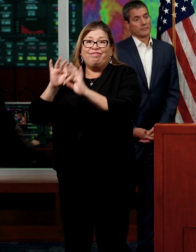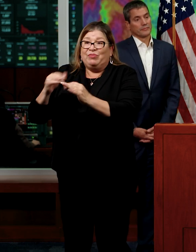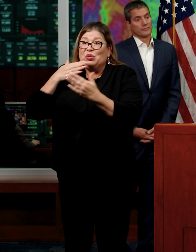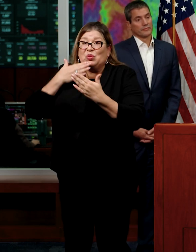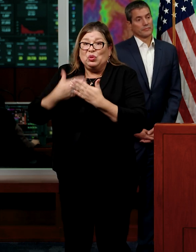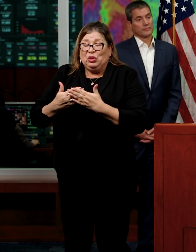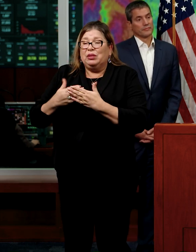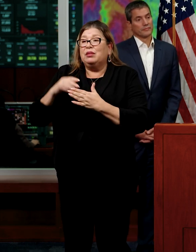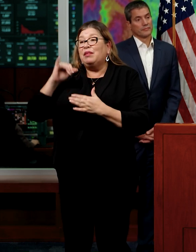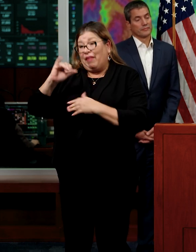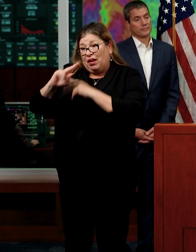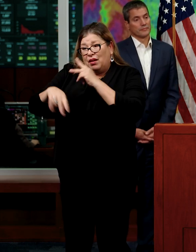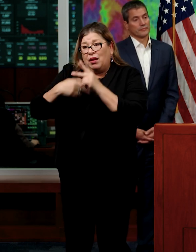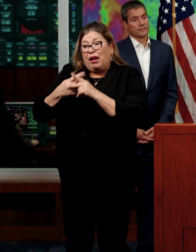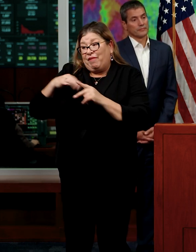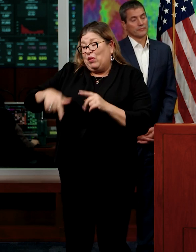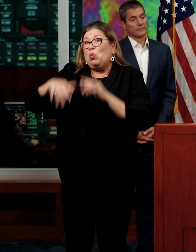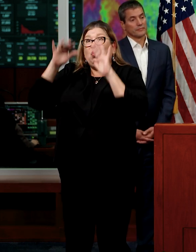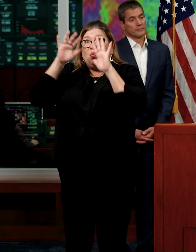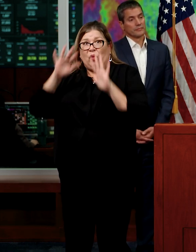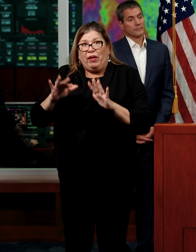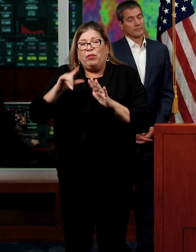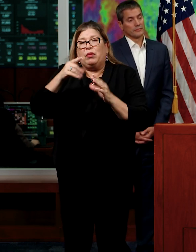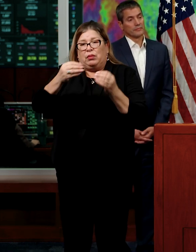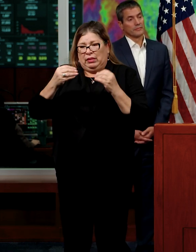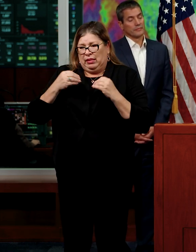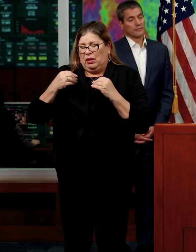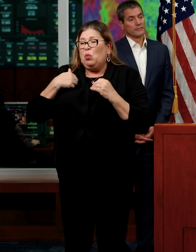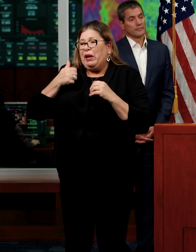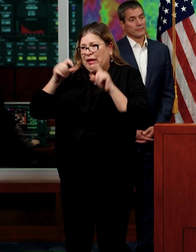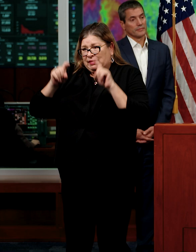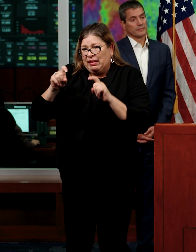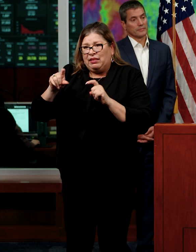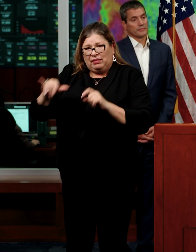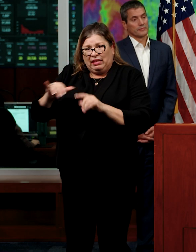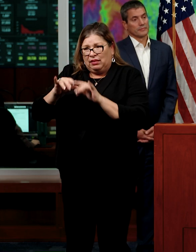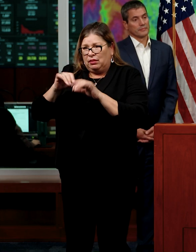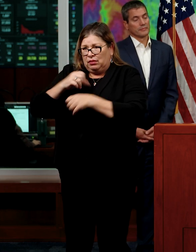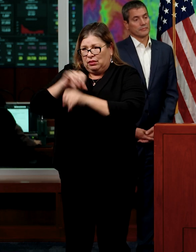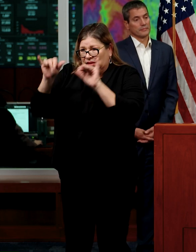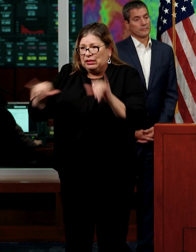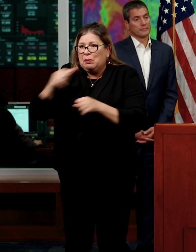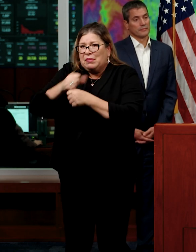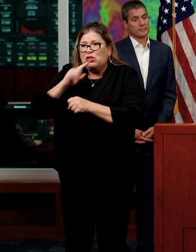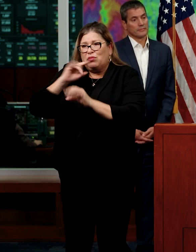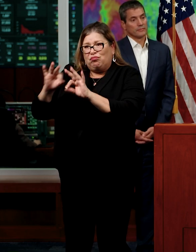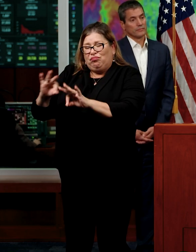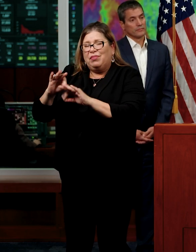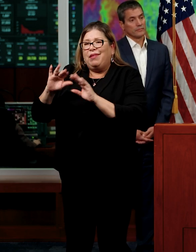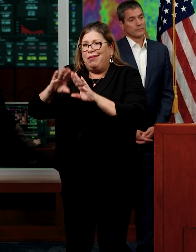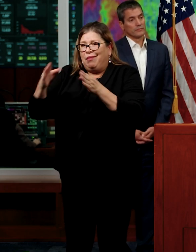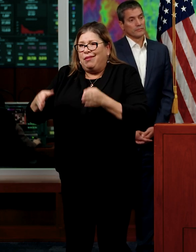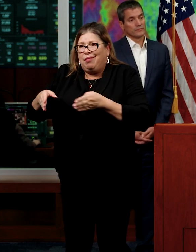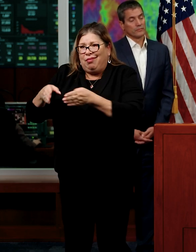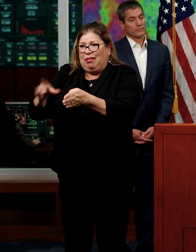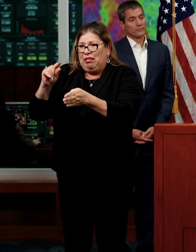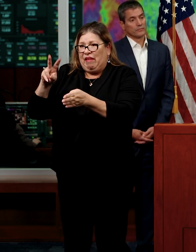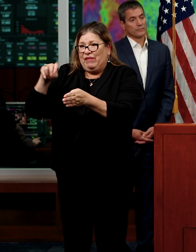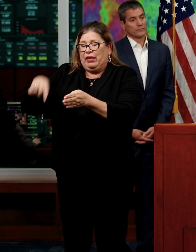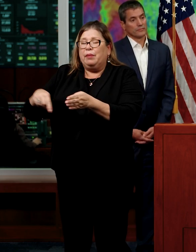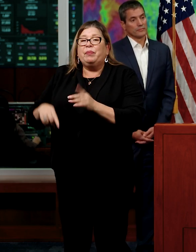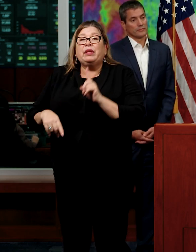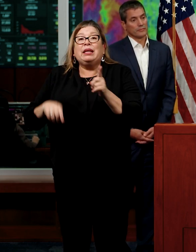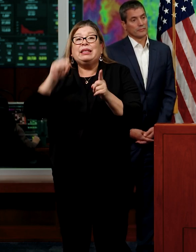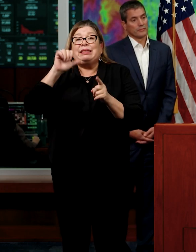It's these kinds of events where we know it puts the system to the test. Up in the Sacramento Valley, that's a